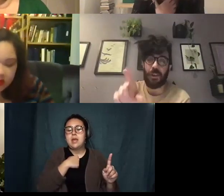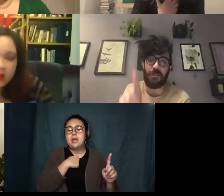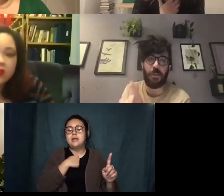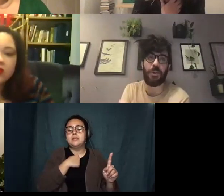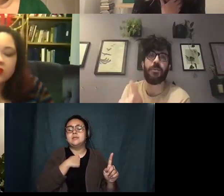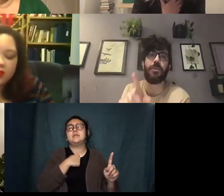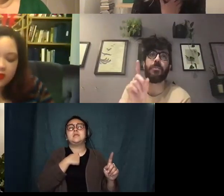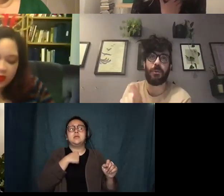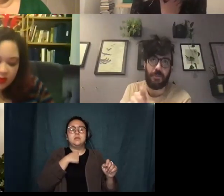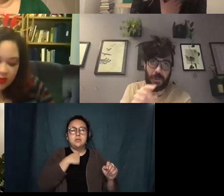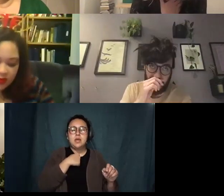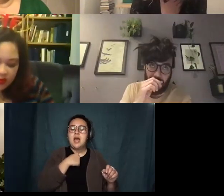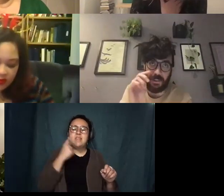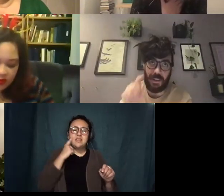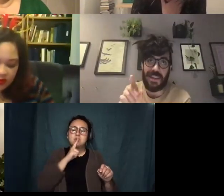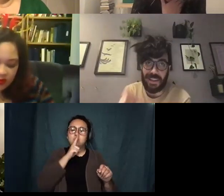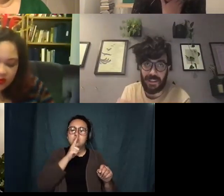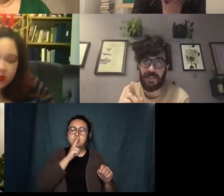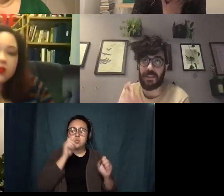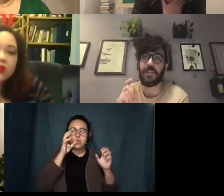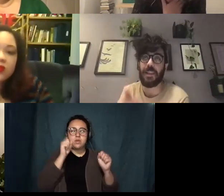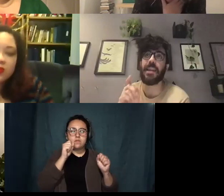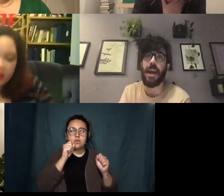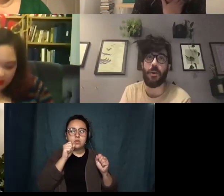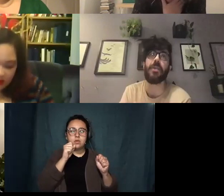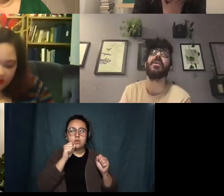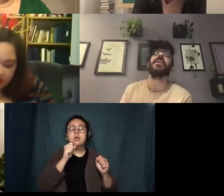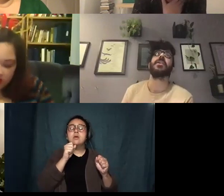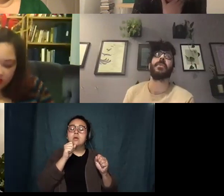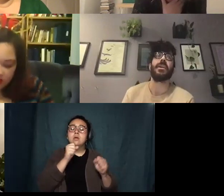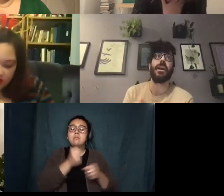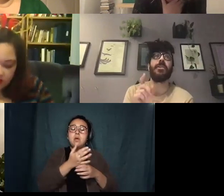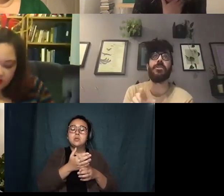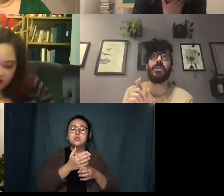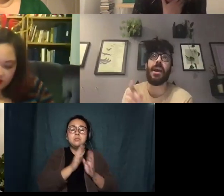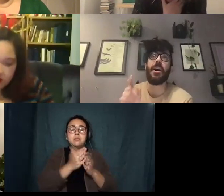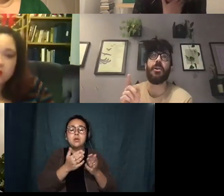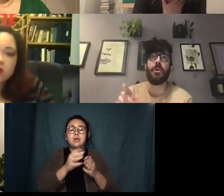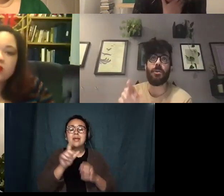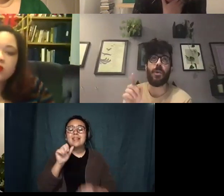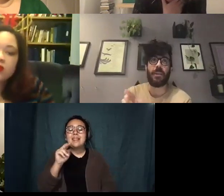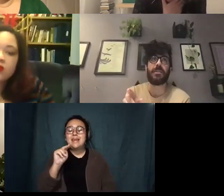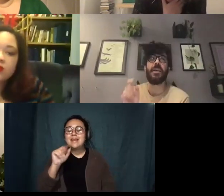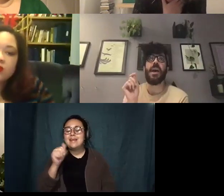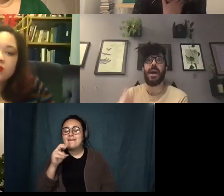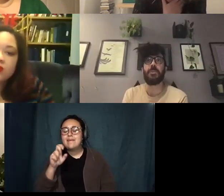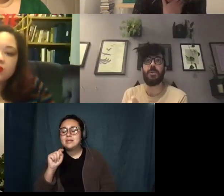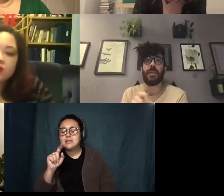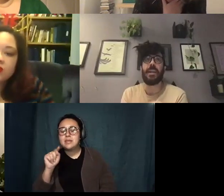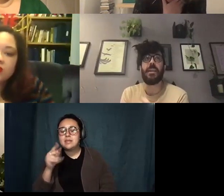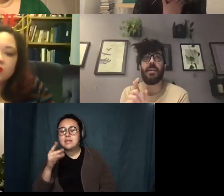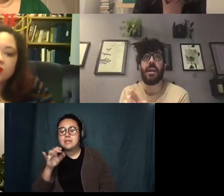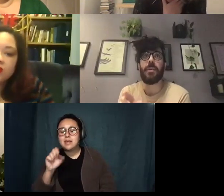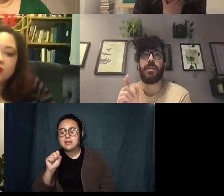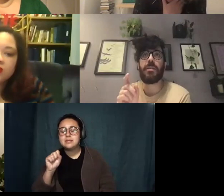a really really wonderful poetry book it's called Lean Against This Late Hour it's by Garrus G-A-R-O-U-S Abdol